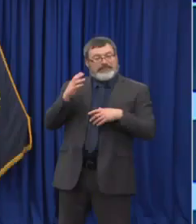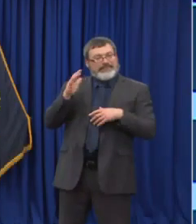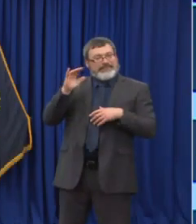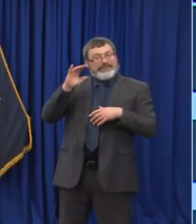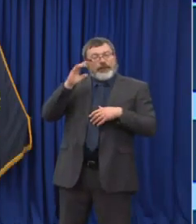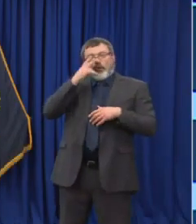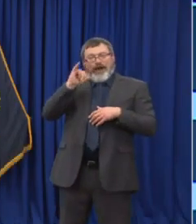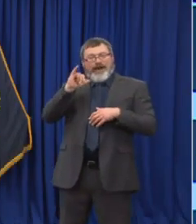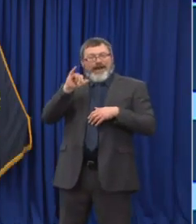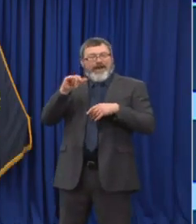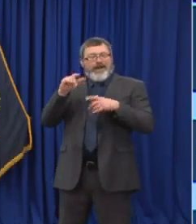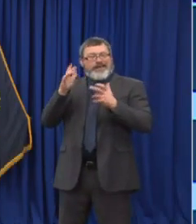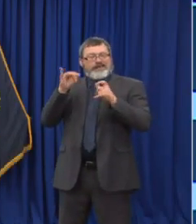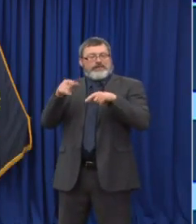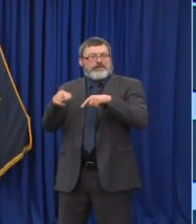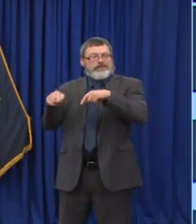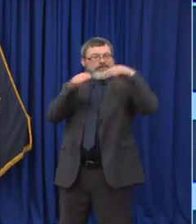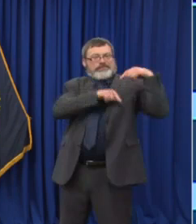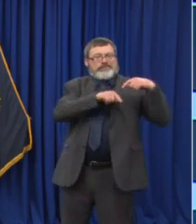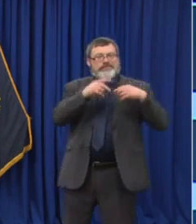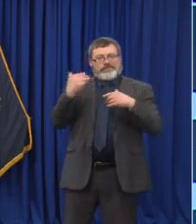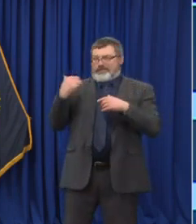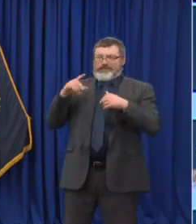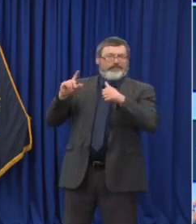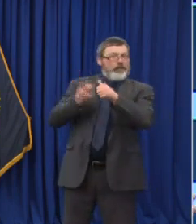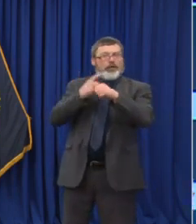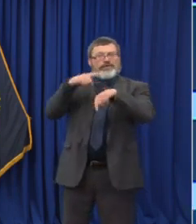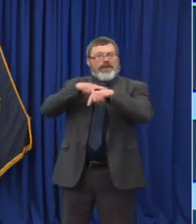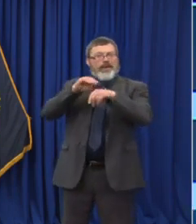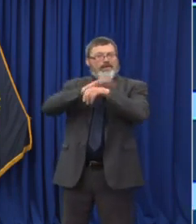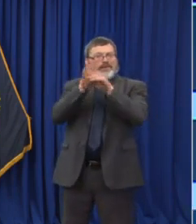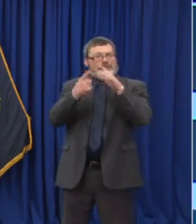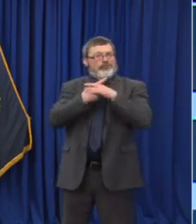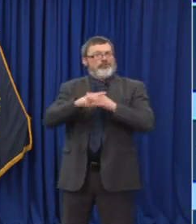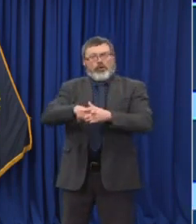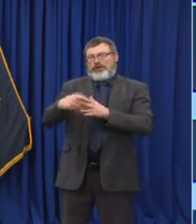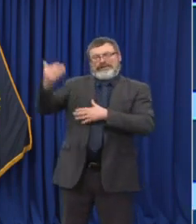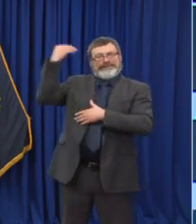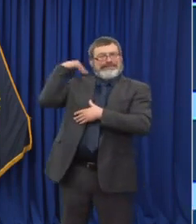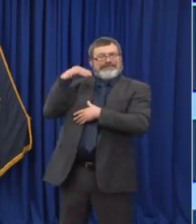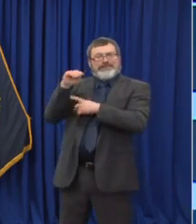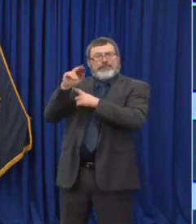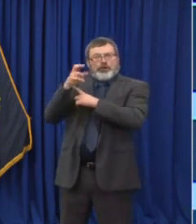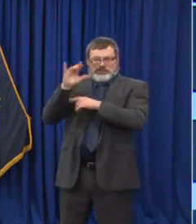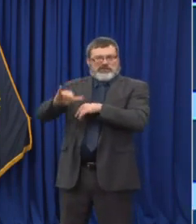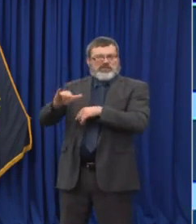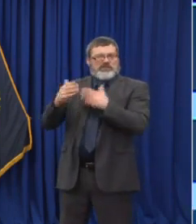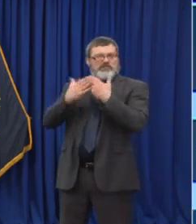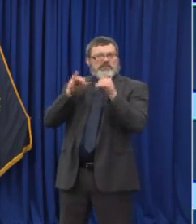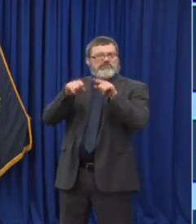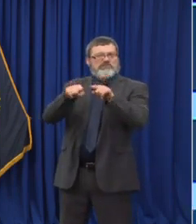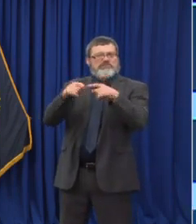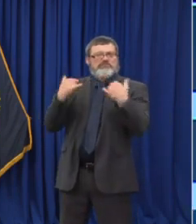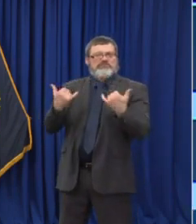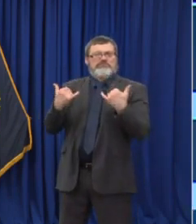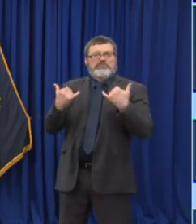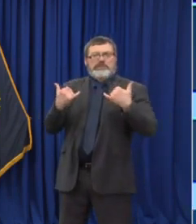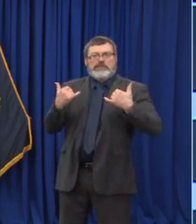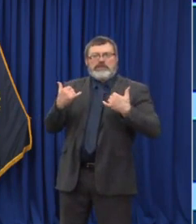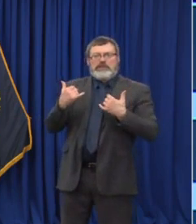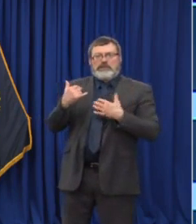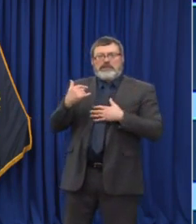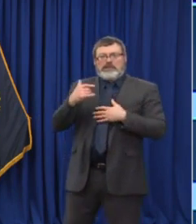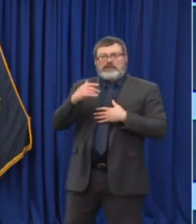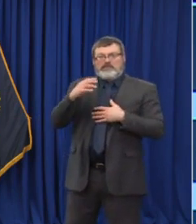while, we talked a lot about how more than half the towns in this state didn't have any COVID zero current zero active cases of COVID in more than